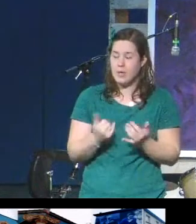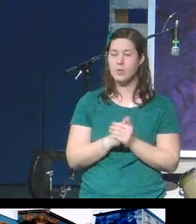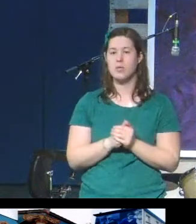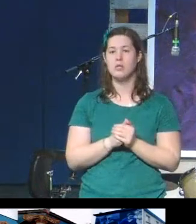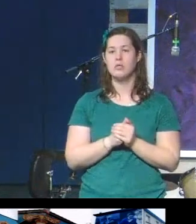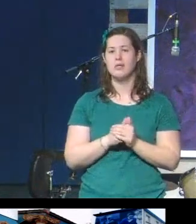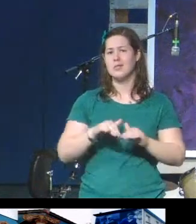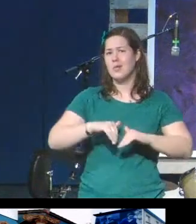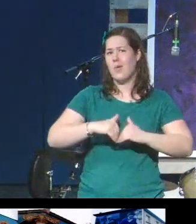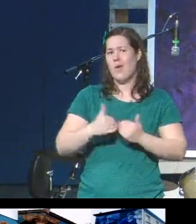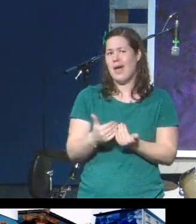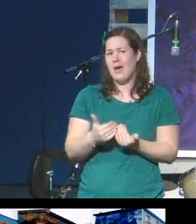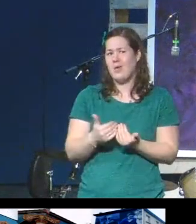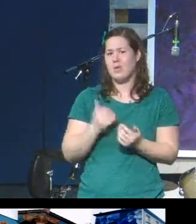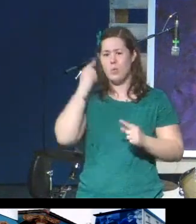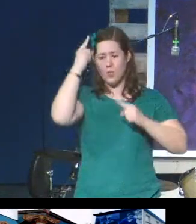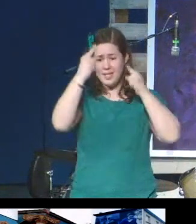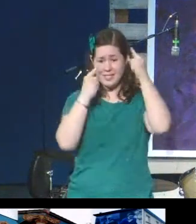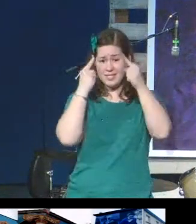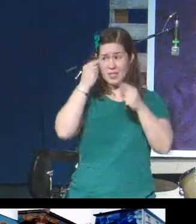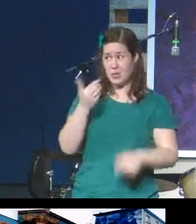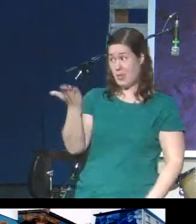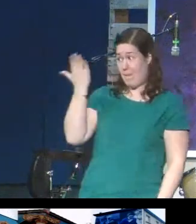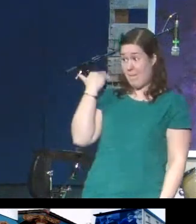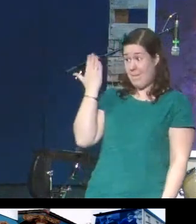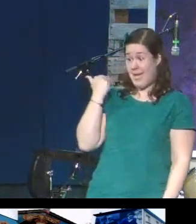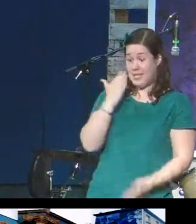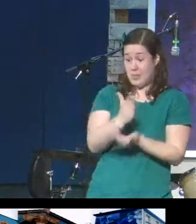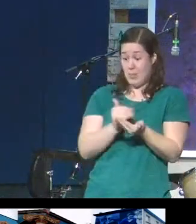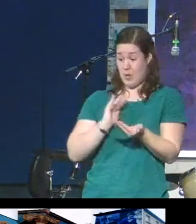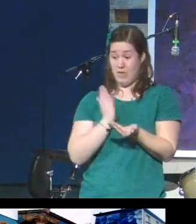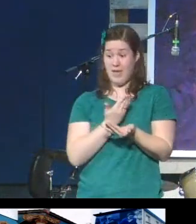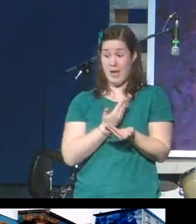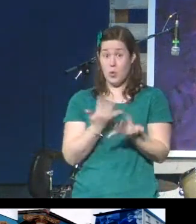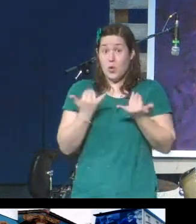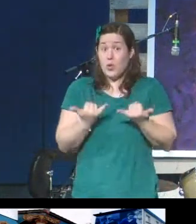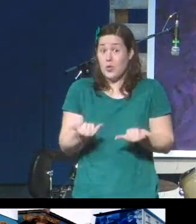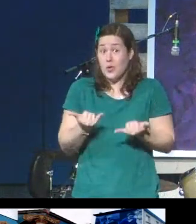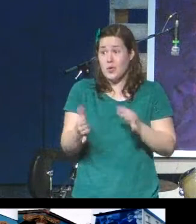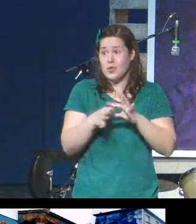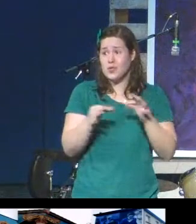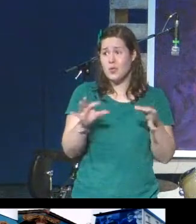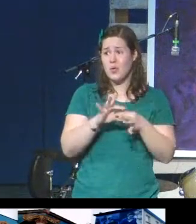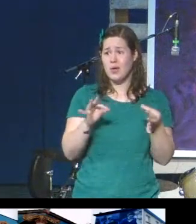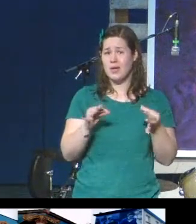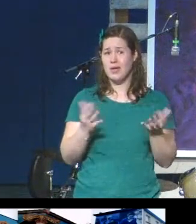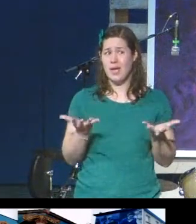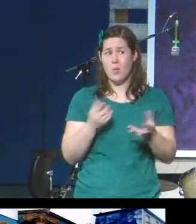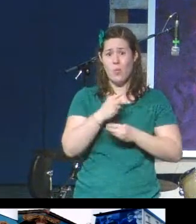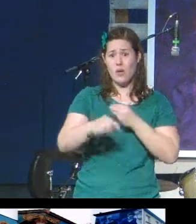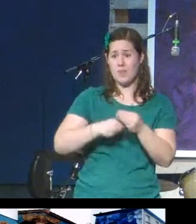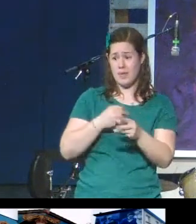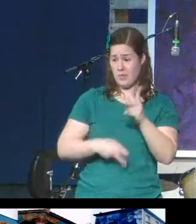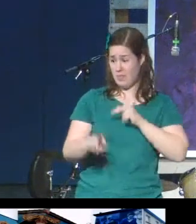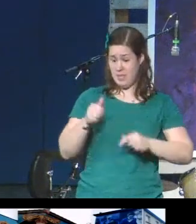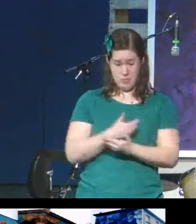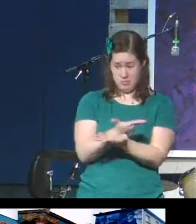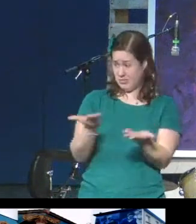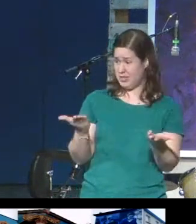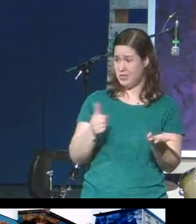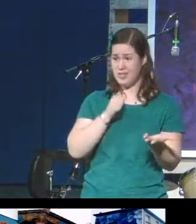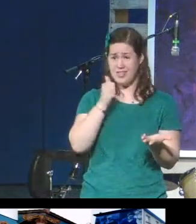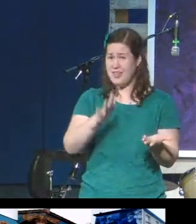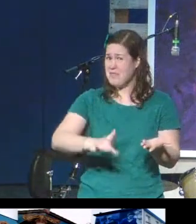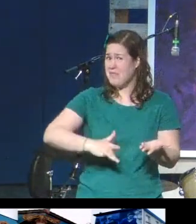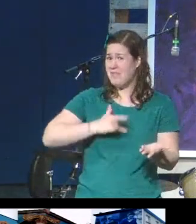the past a part of our own current story? And what about those around us who do not feel as connected to that past?